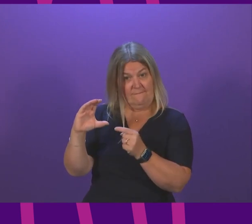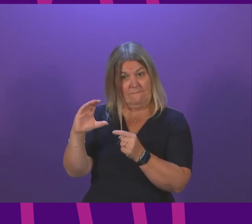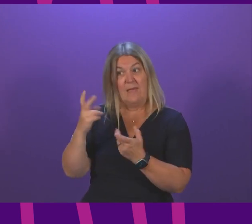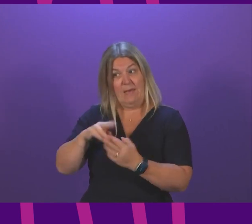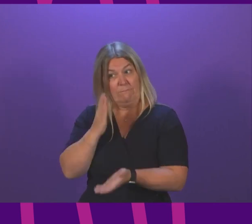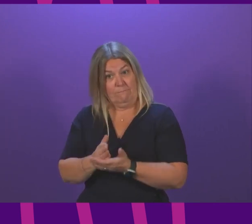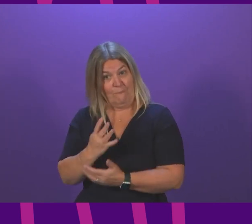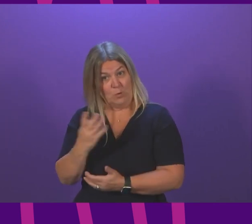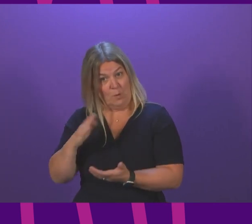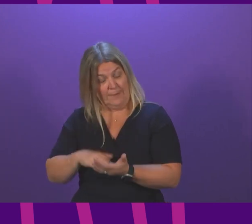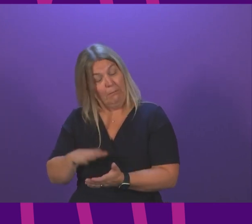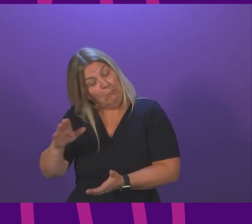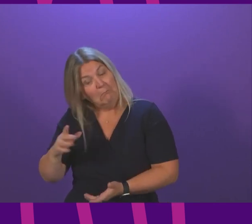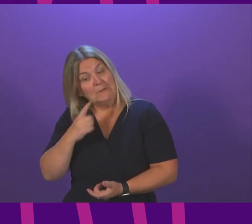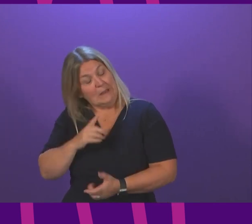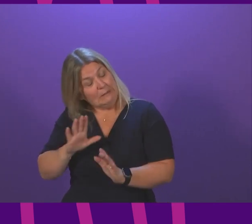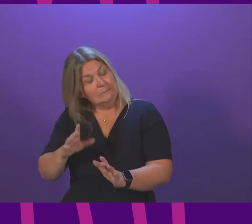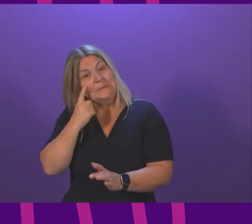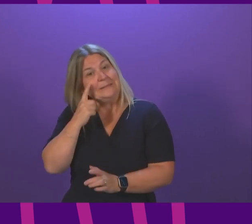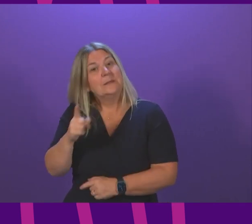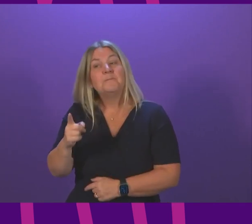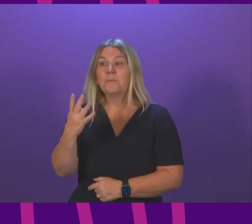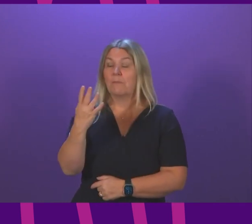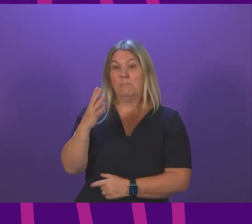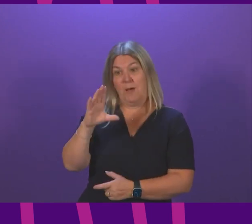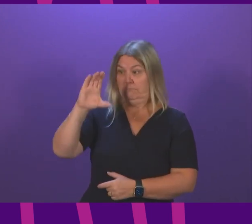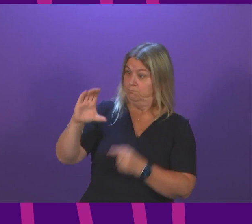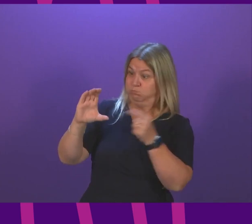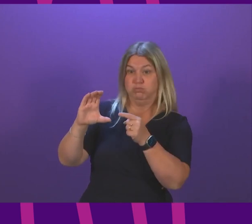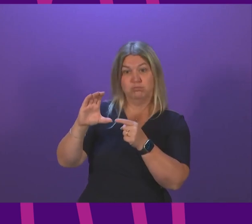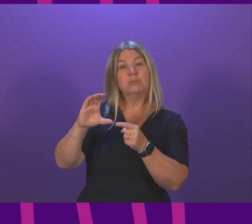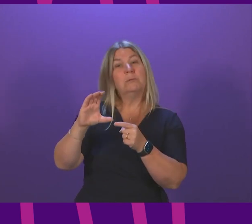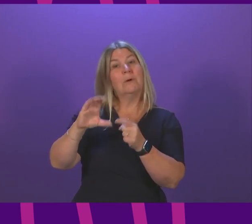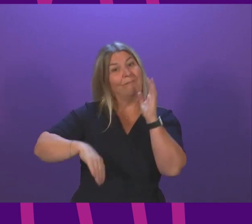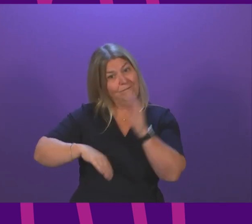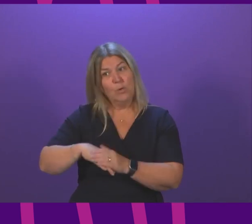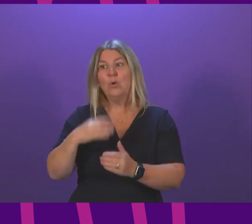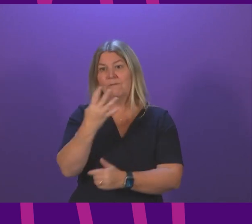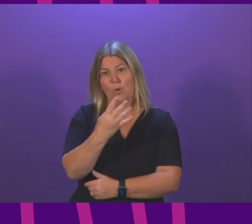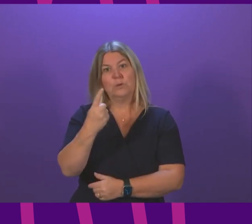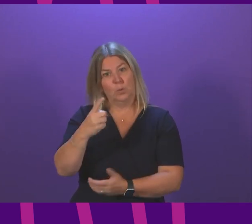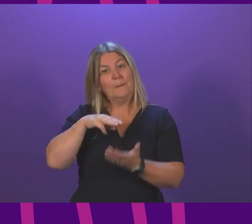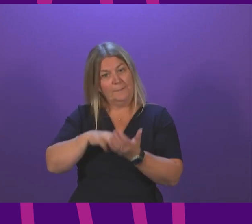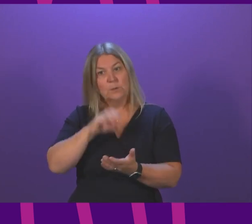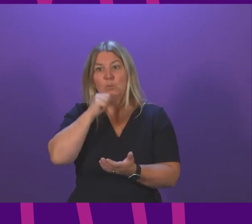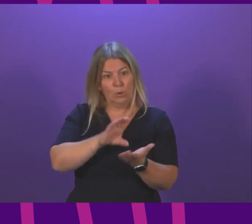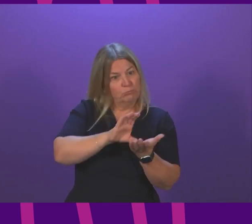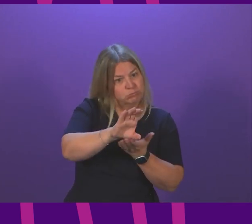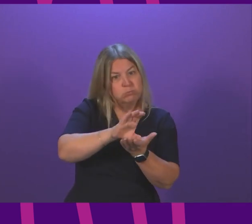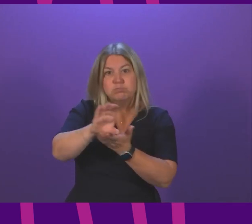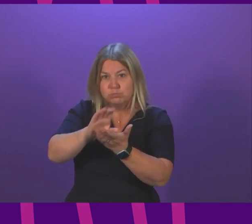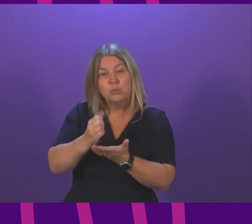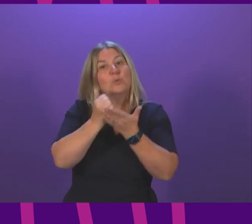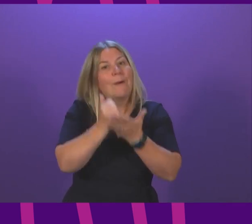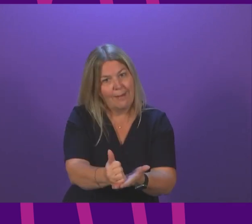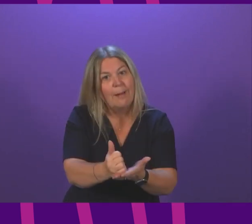be exactly what they appear every single penny will go to helping low income families and that will be in